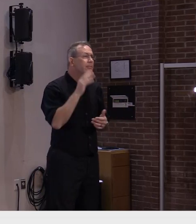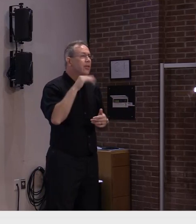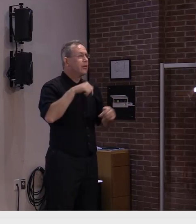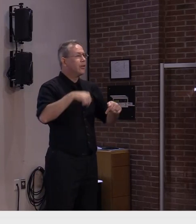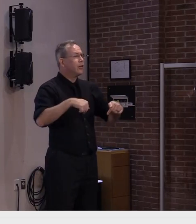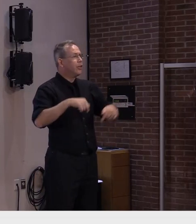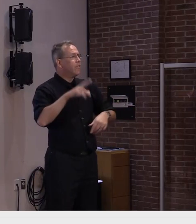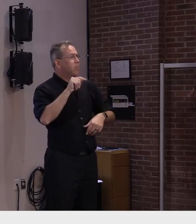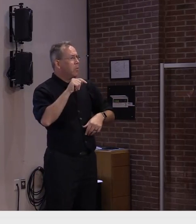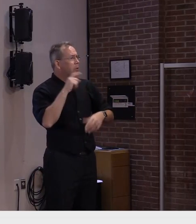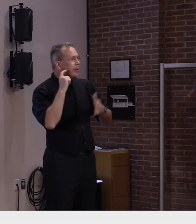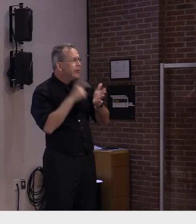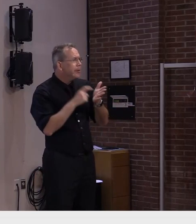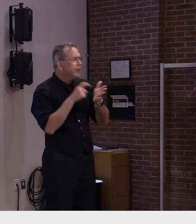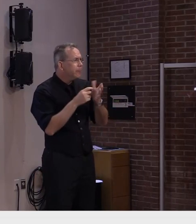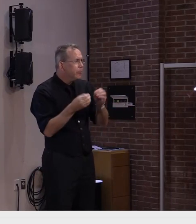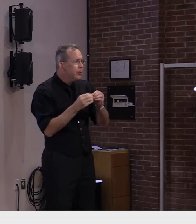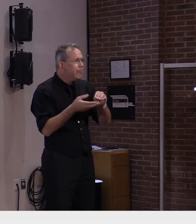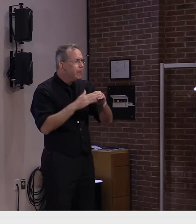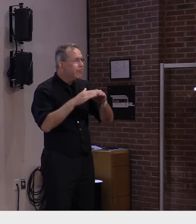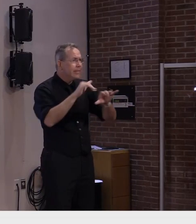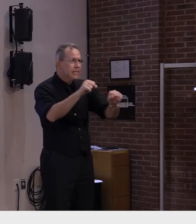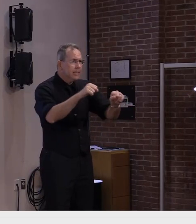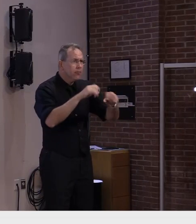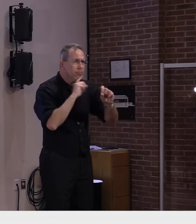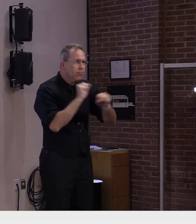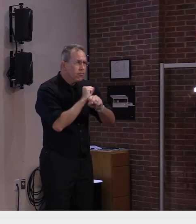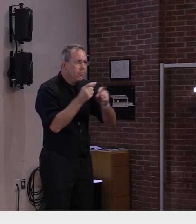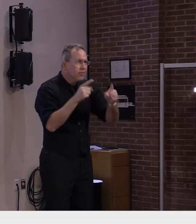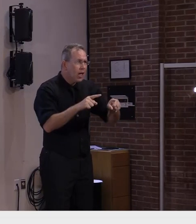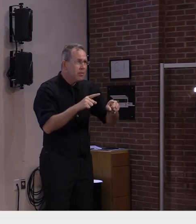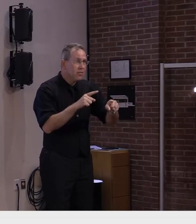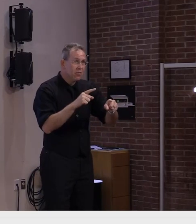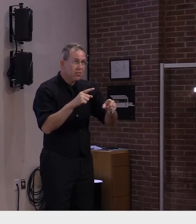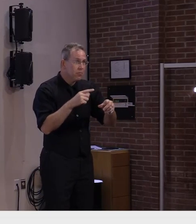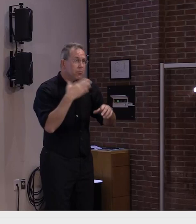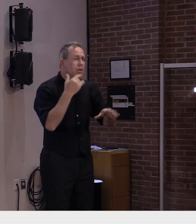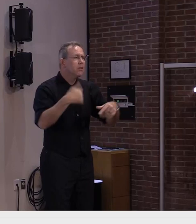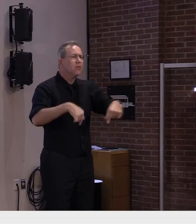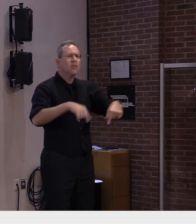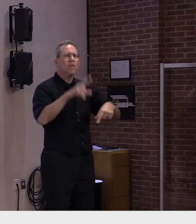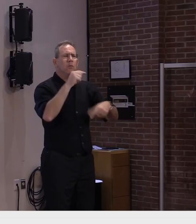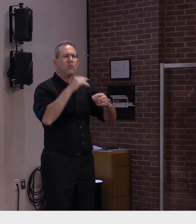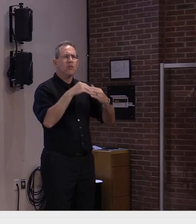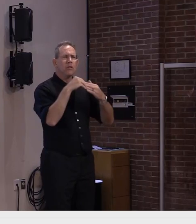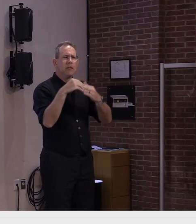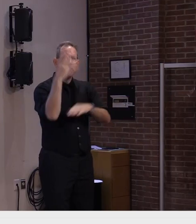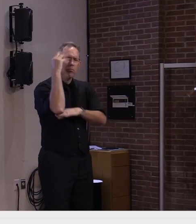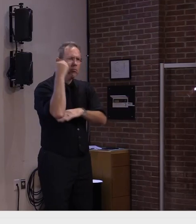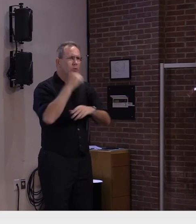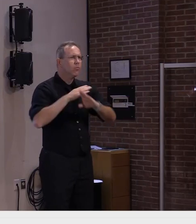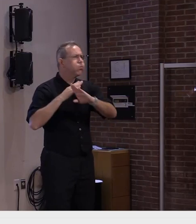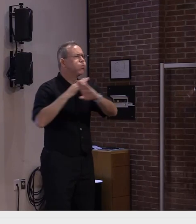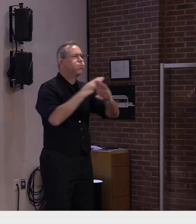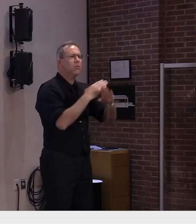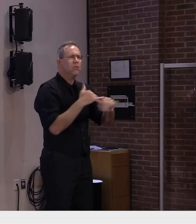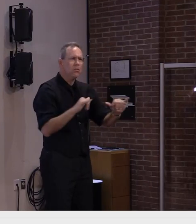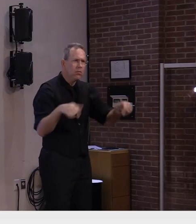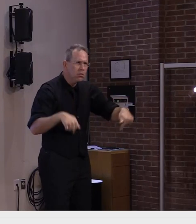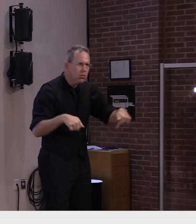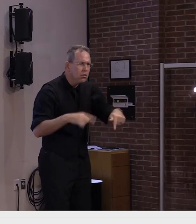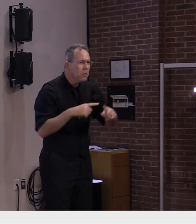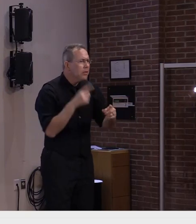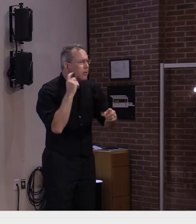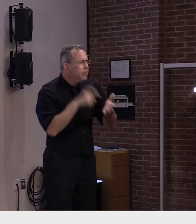continue to have the lowest hospitalization rates in the country and similarly on the fatality side you can see how vermont with three